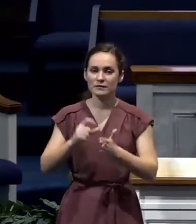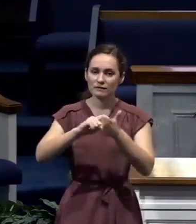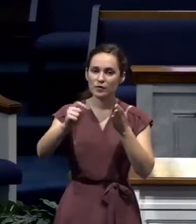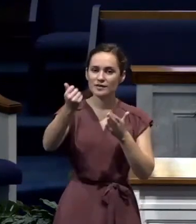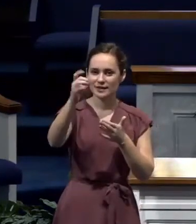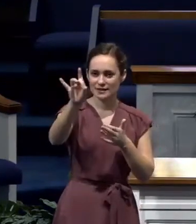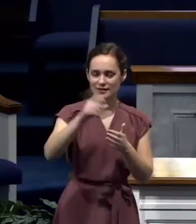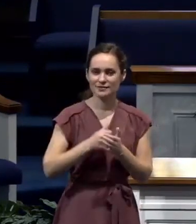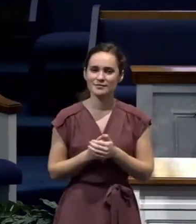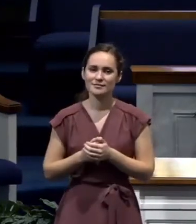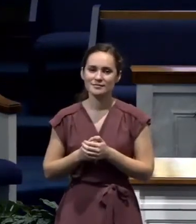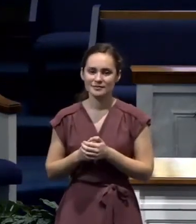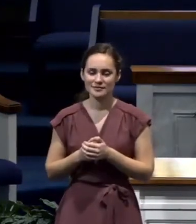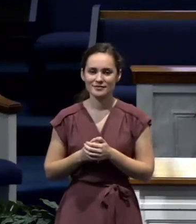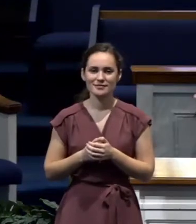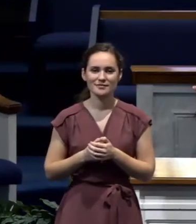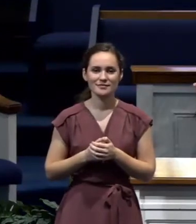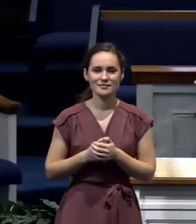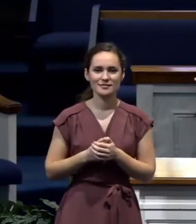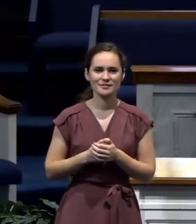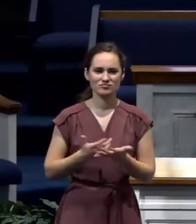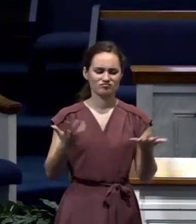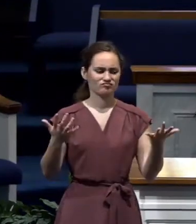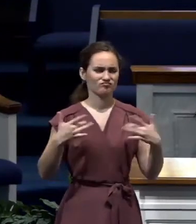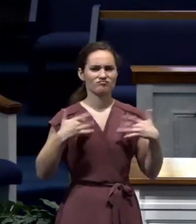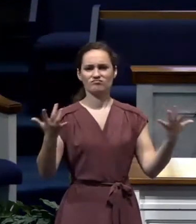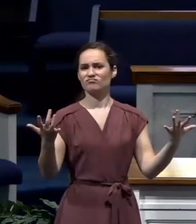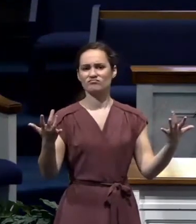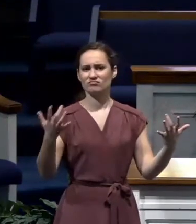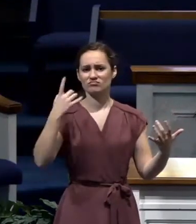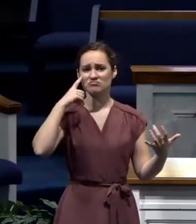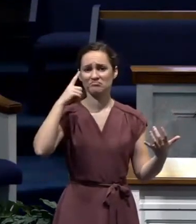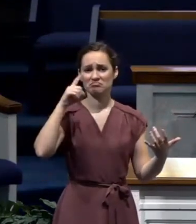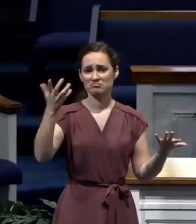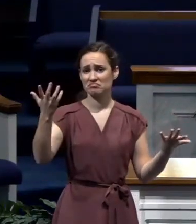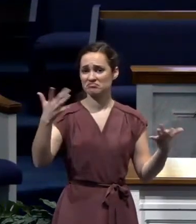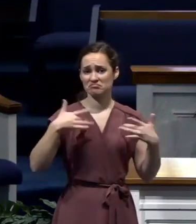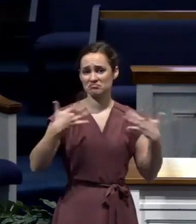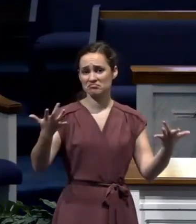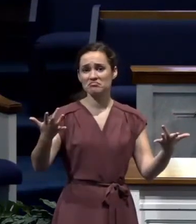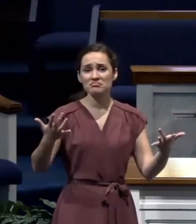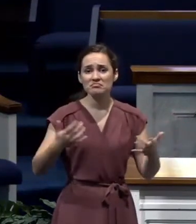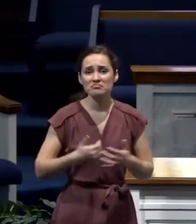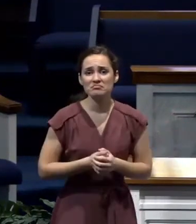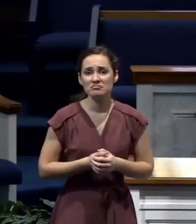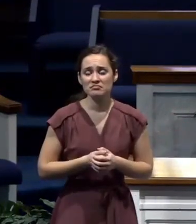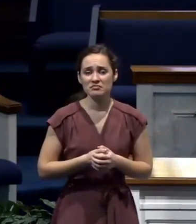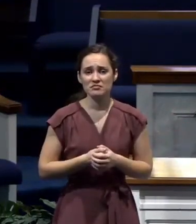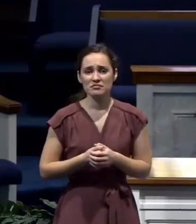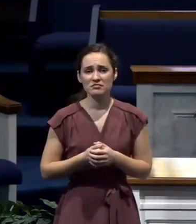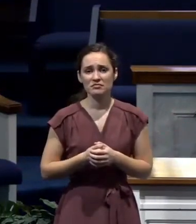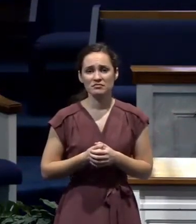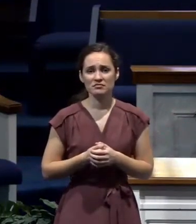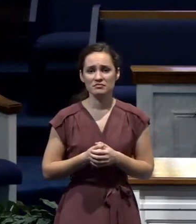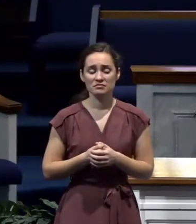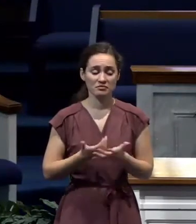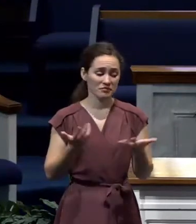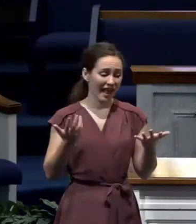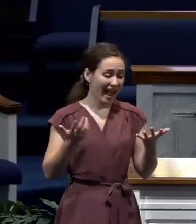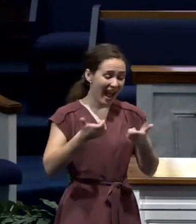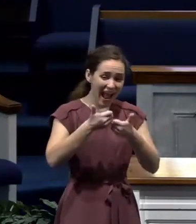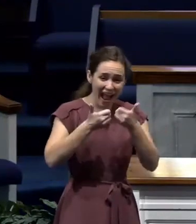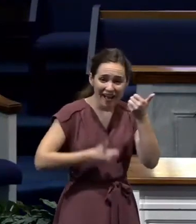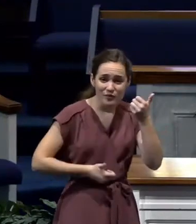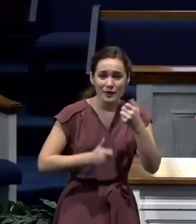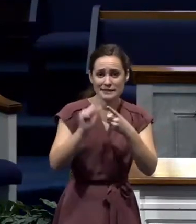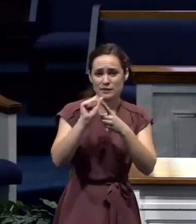What then? Or we would say it like this, so what? So what? Notwithstanding every way, whether